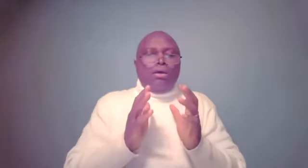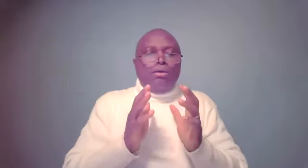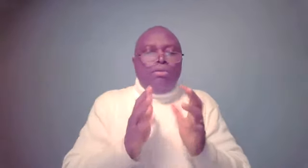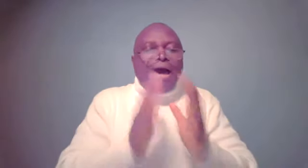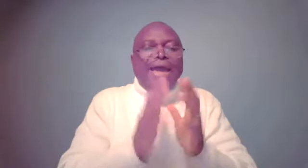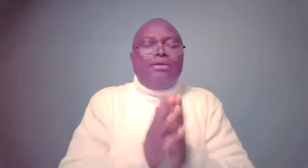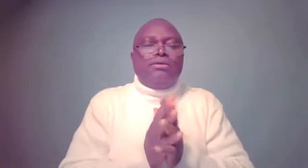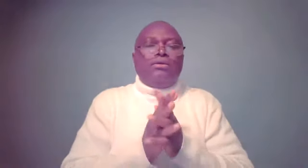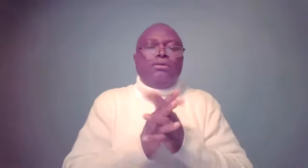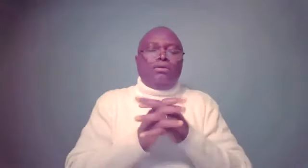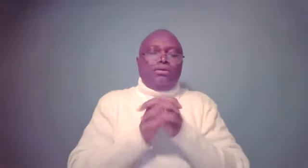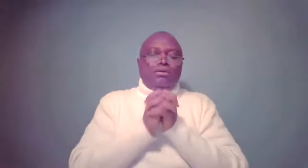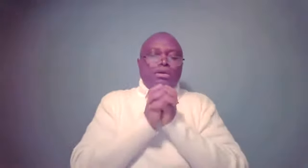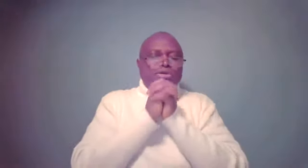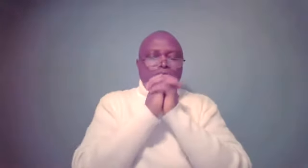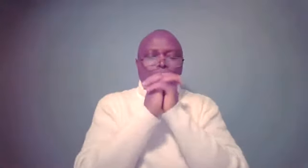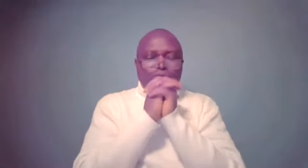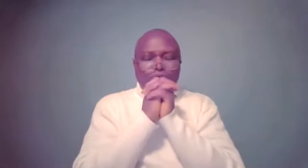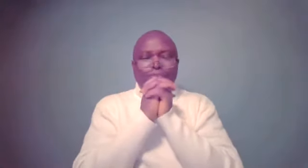But my, let me sum it up this way.